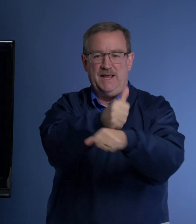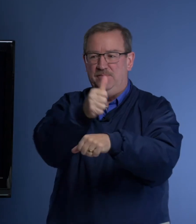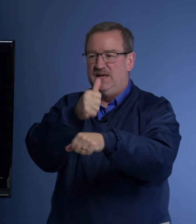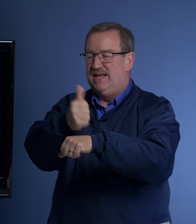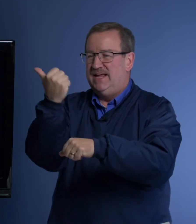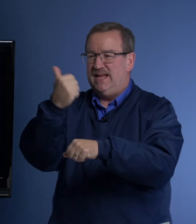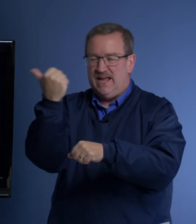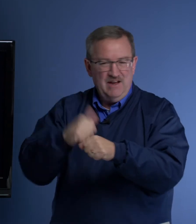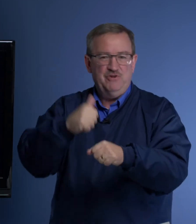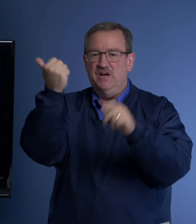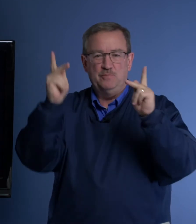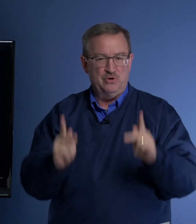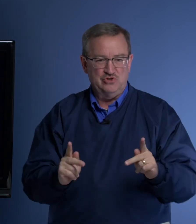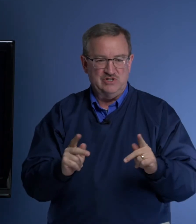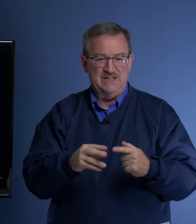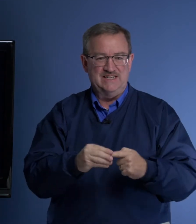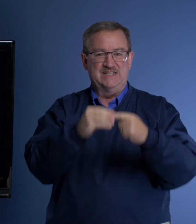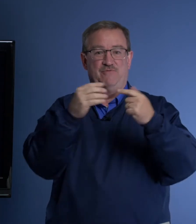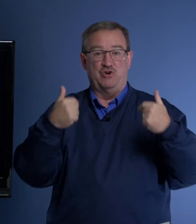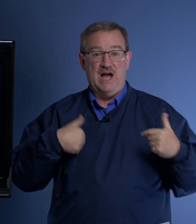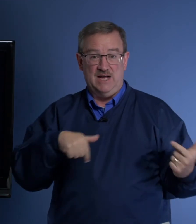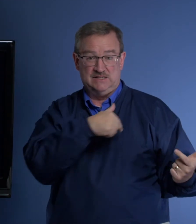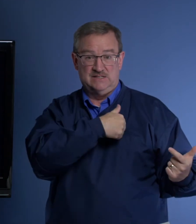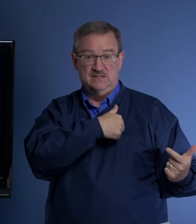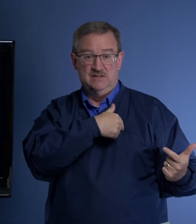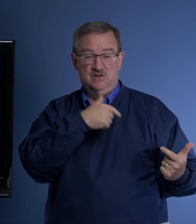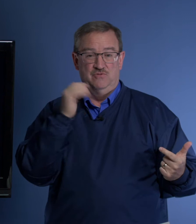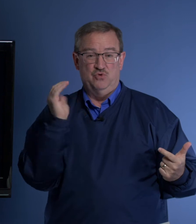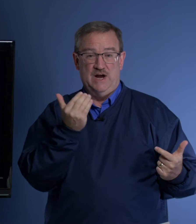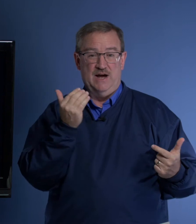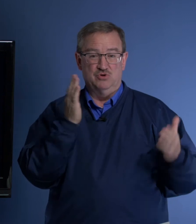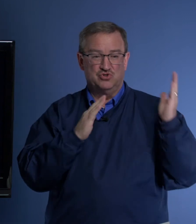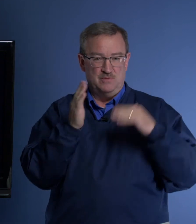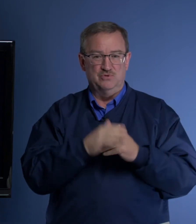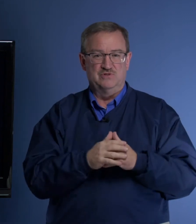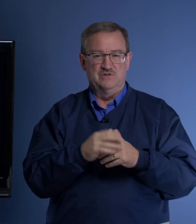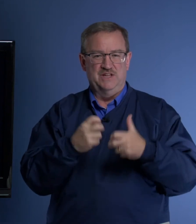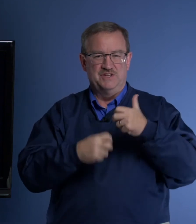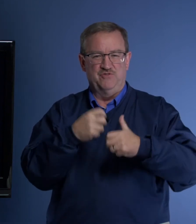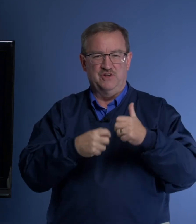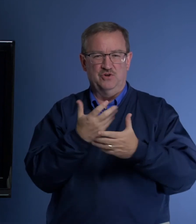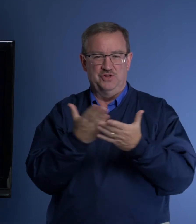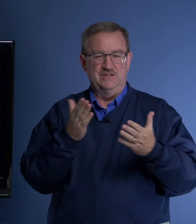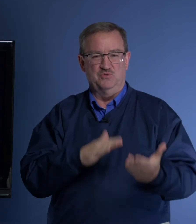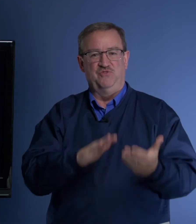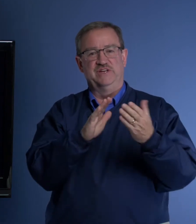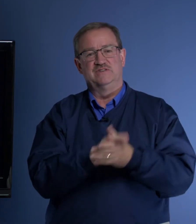every other person except for us for our troubles and the difficult things we face.